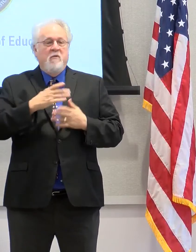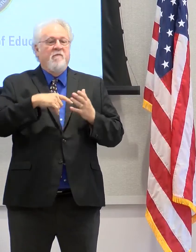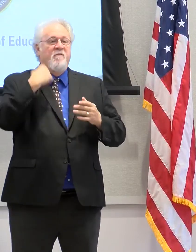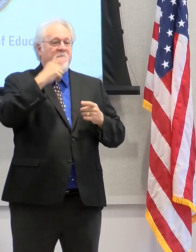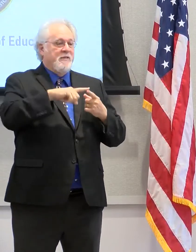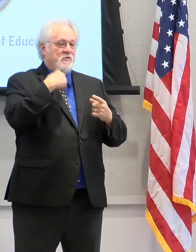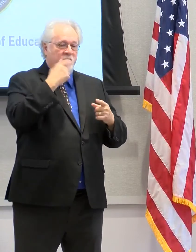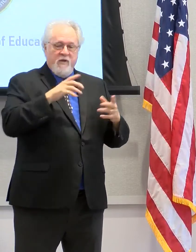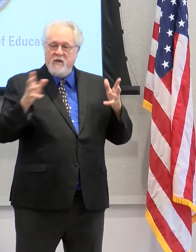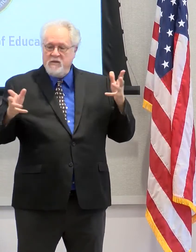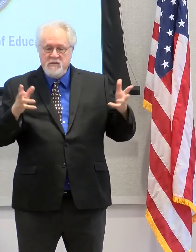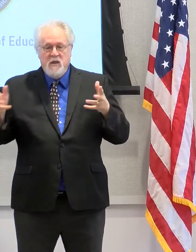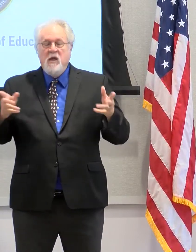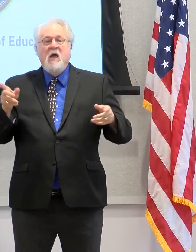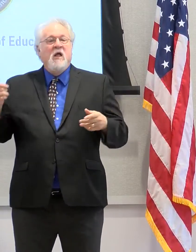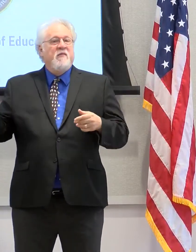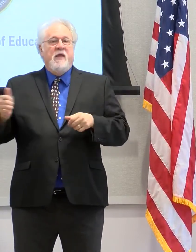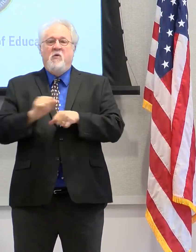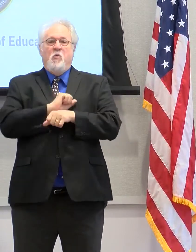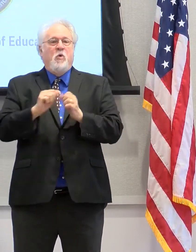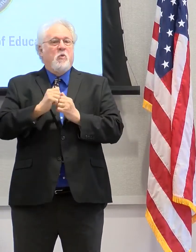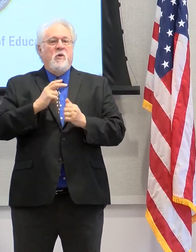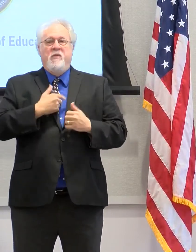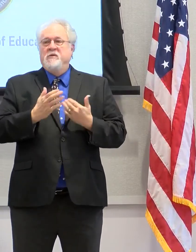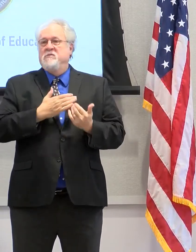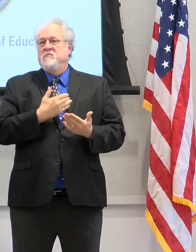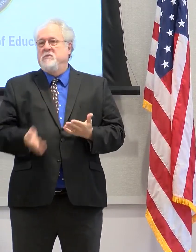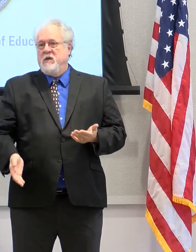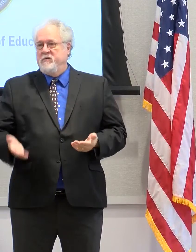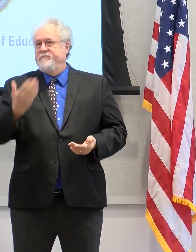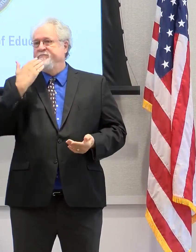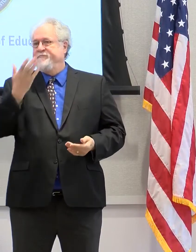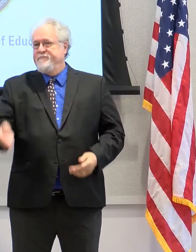-to-face. They've worked with us no matter what. So thank you.